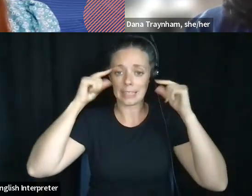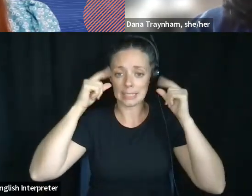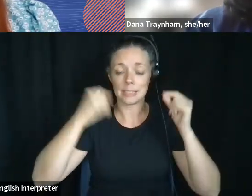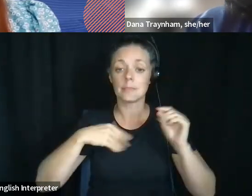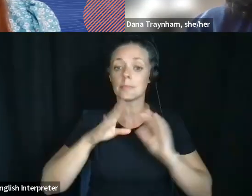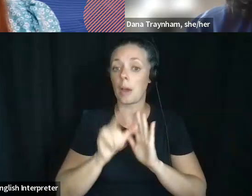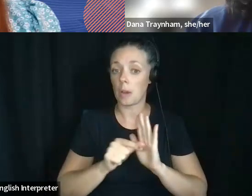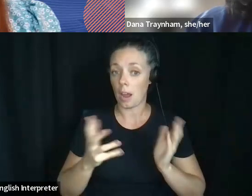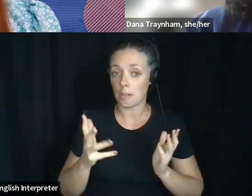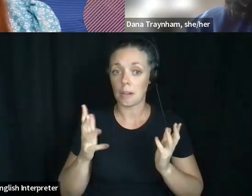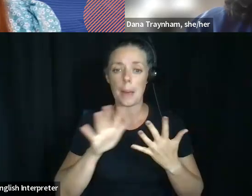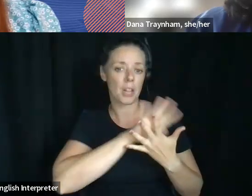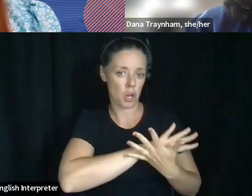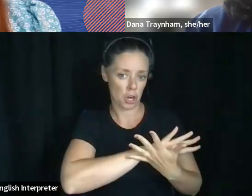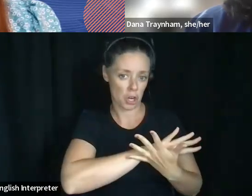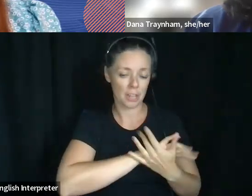is blurred.